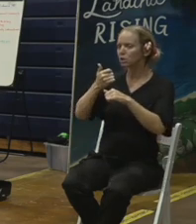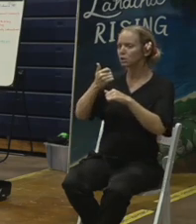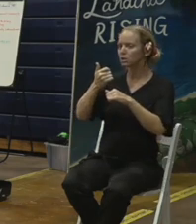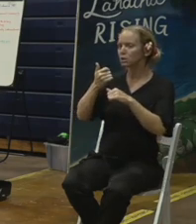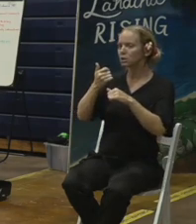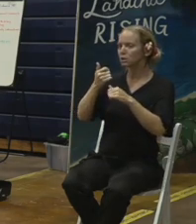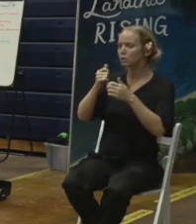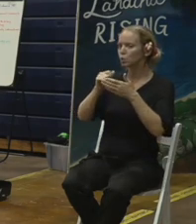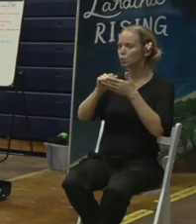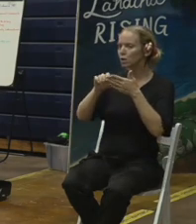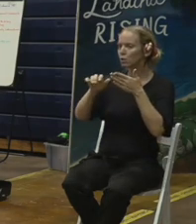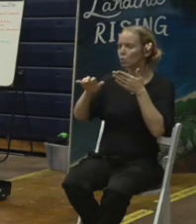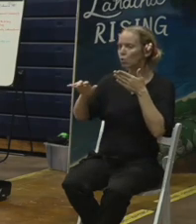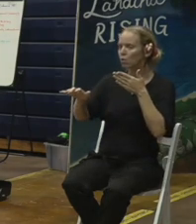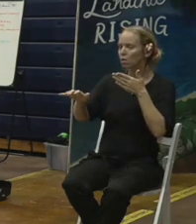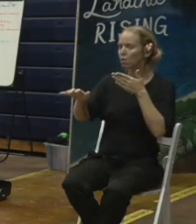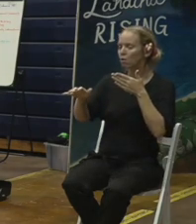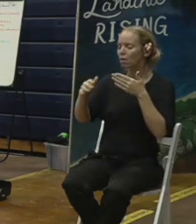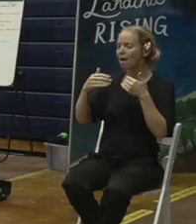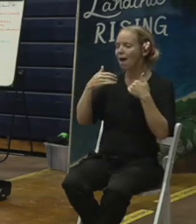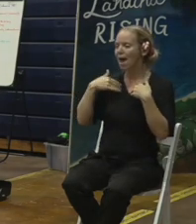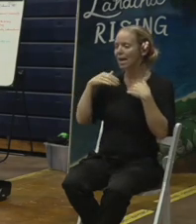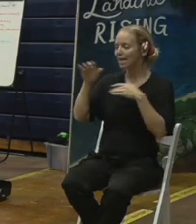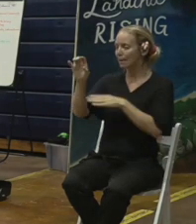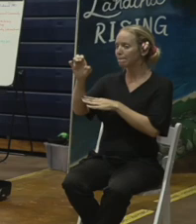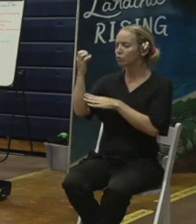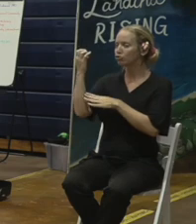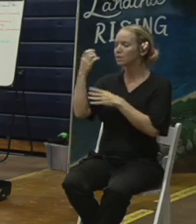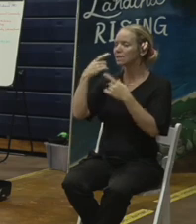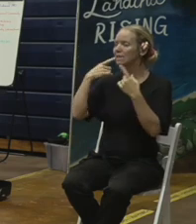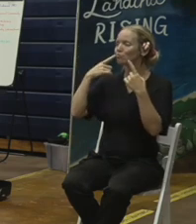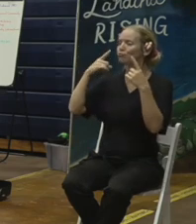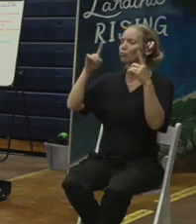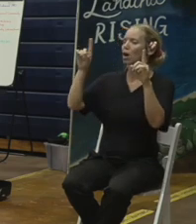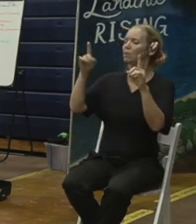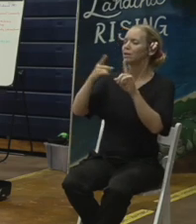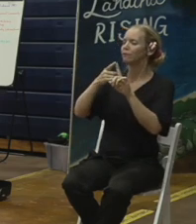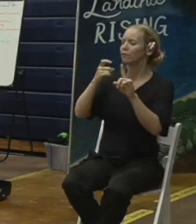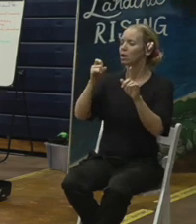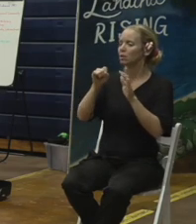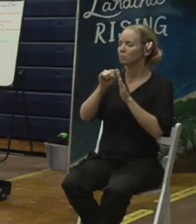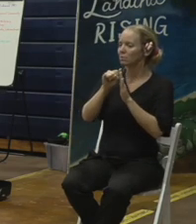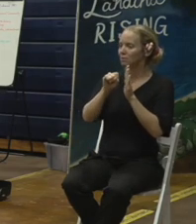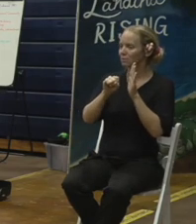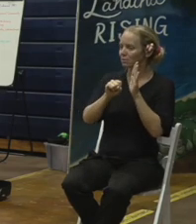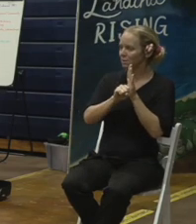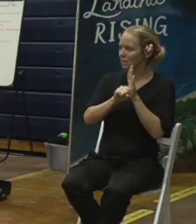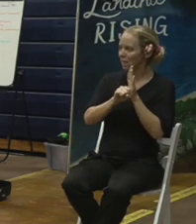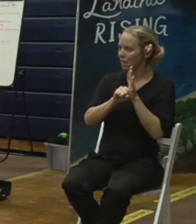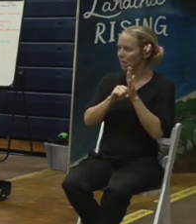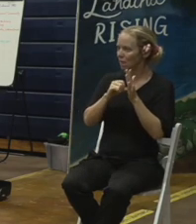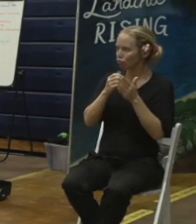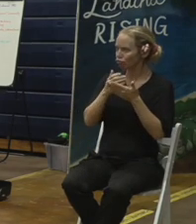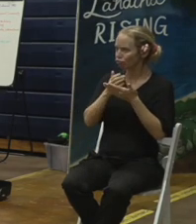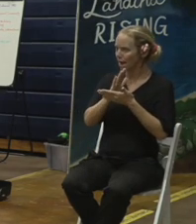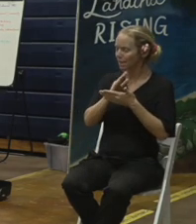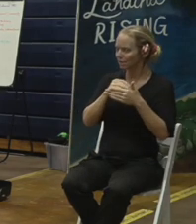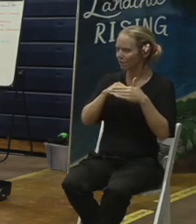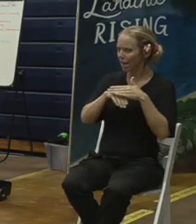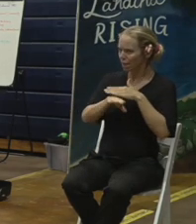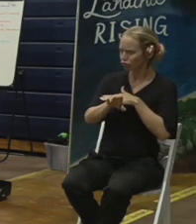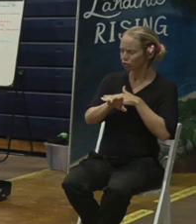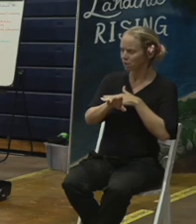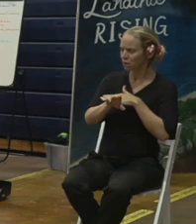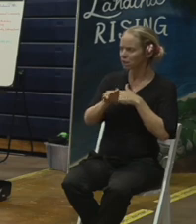the emergency proclamation from the state there are no rights of entry associated with that that part of the mission